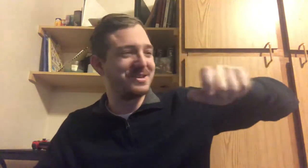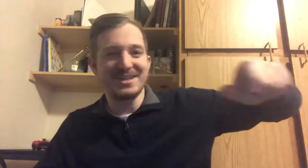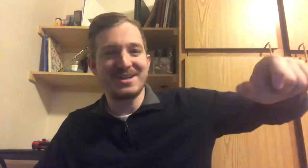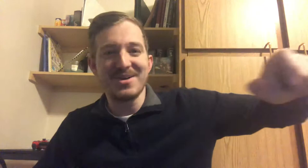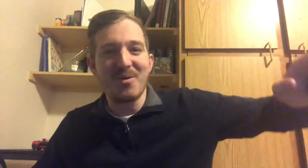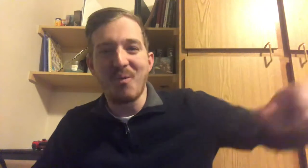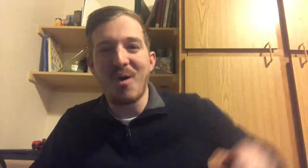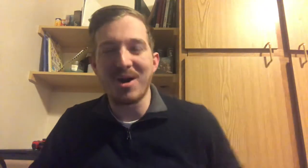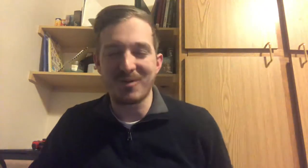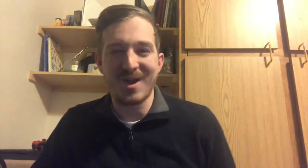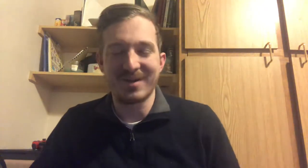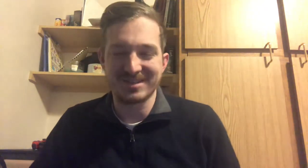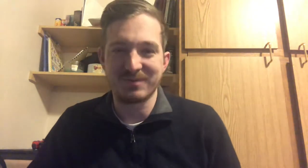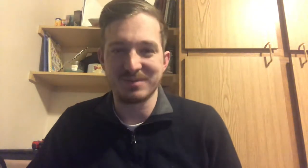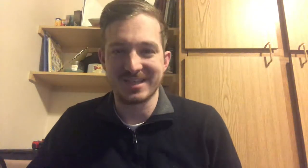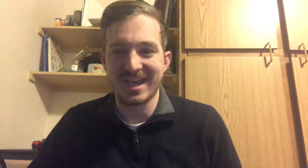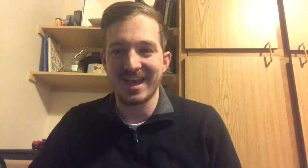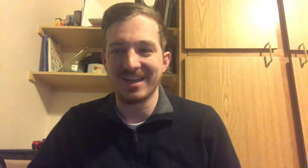just, like, walk around as if it was a cane.